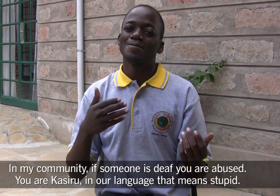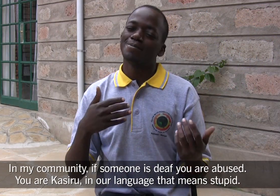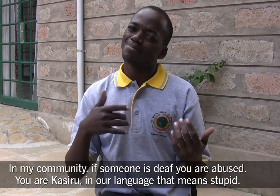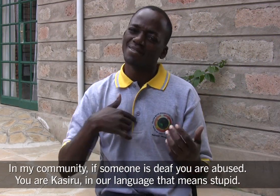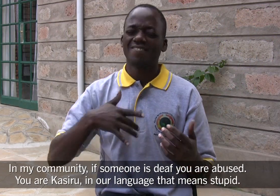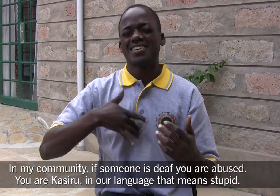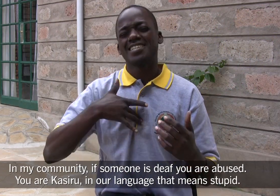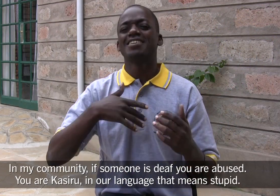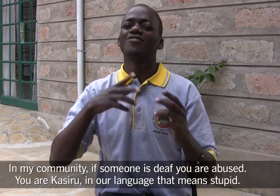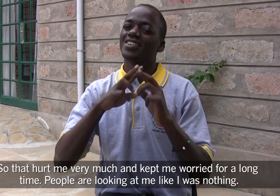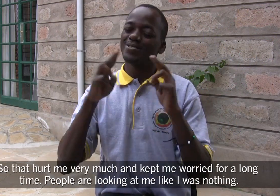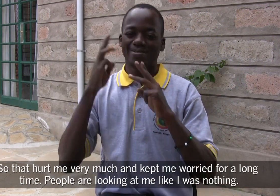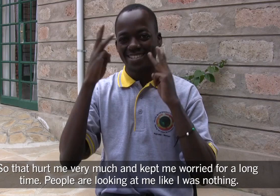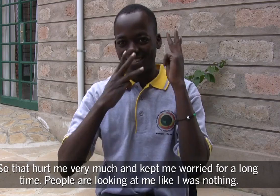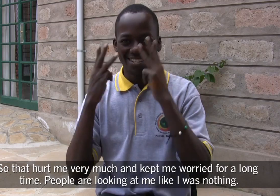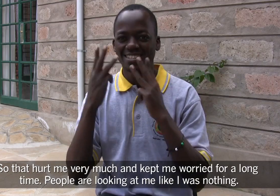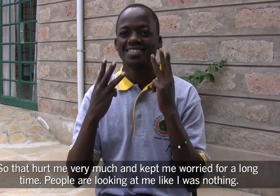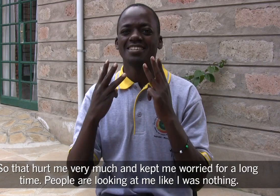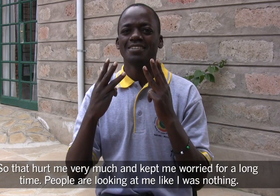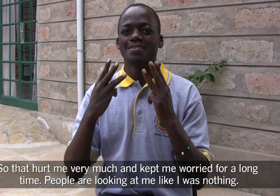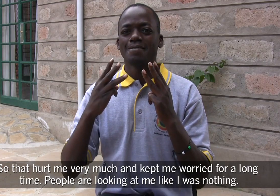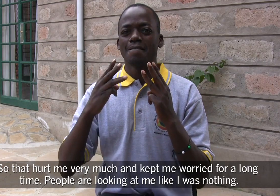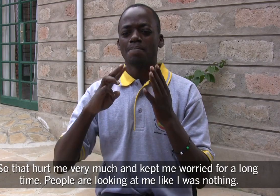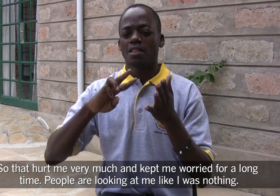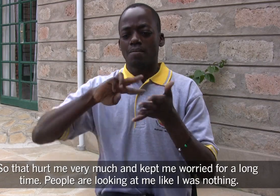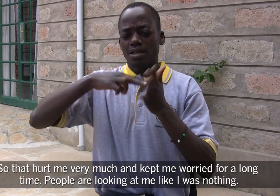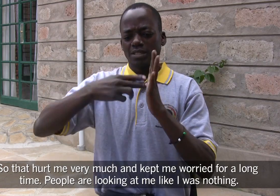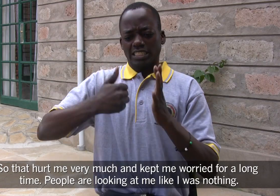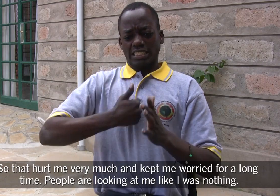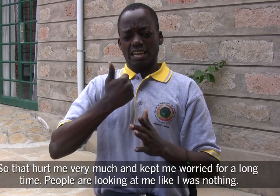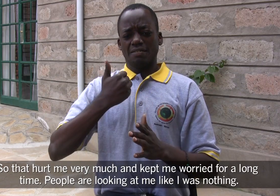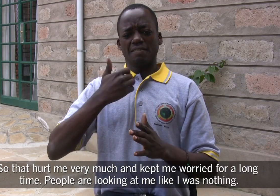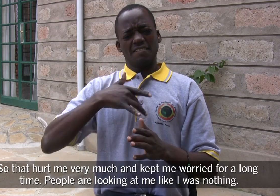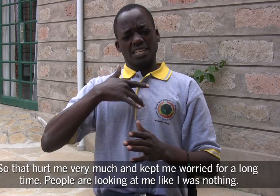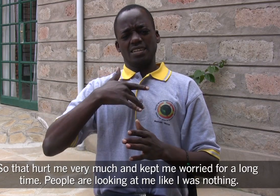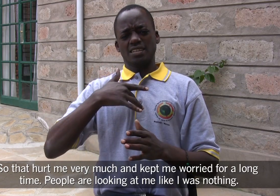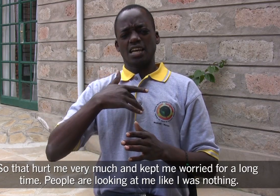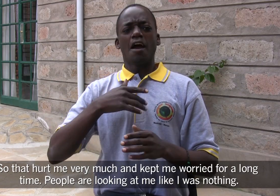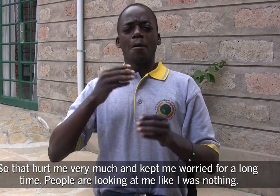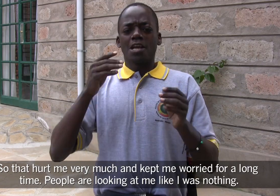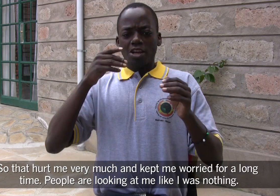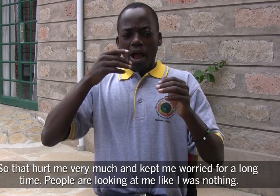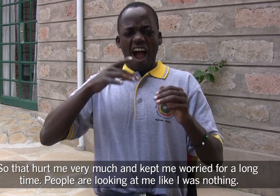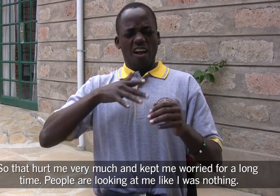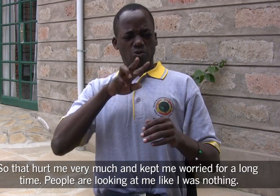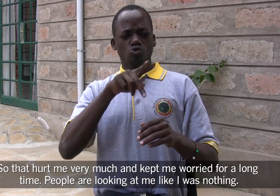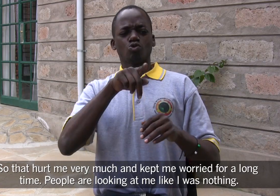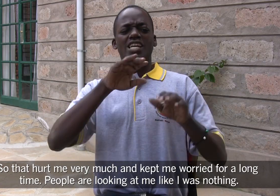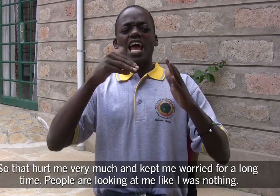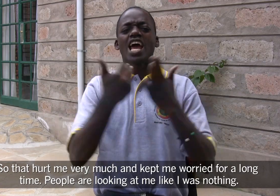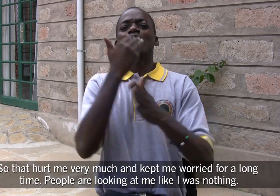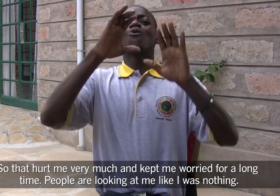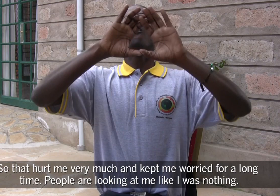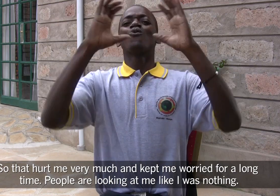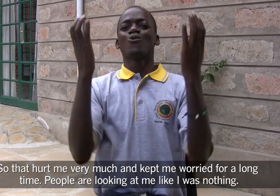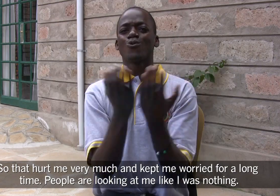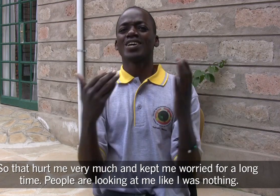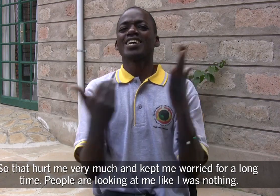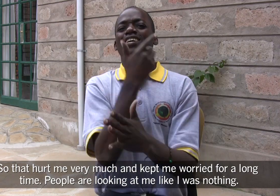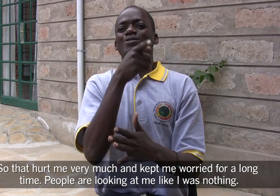means stupid. So that hurt me very much. It kept me worried for a long time. People were looking at me